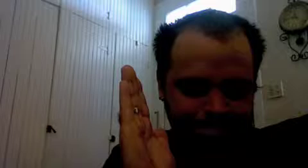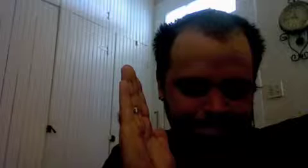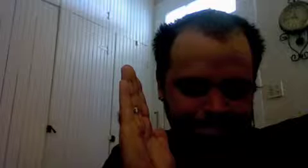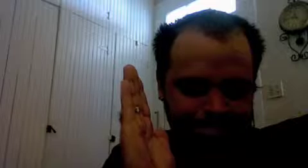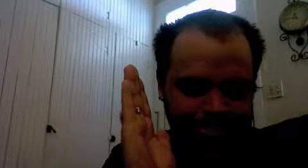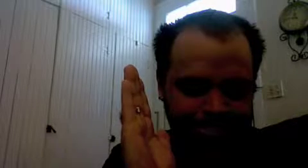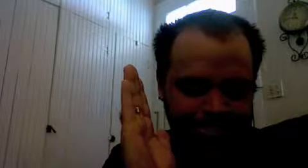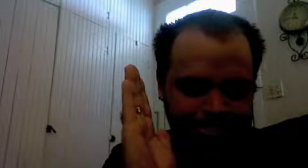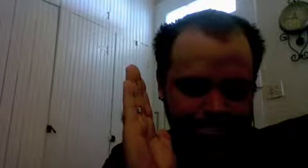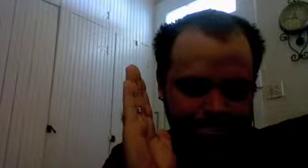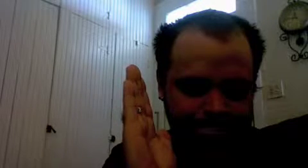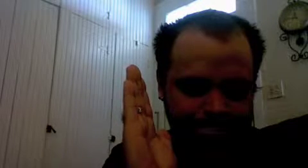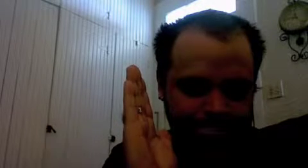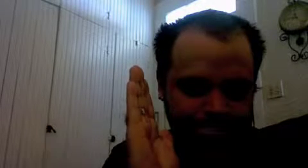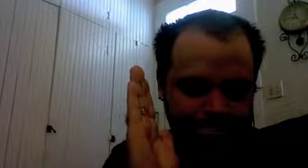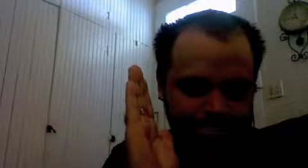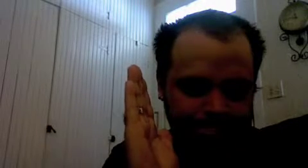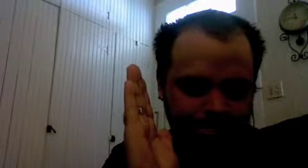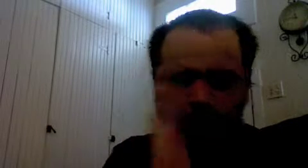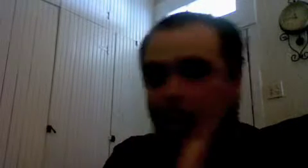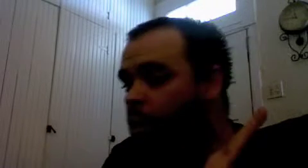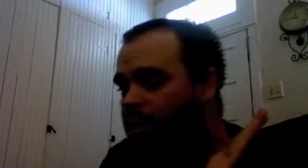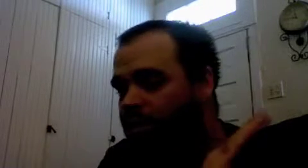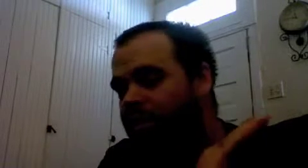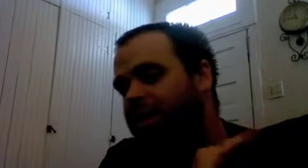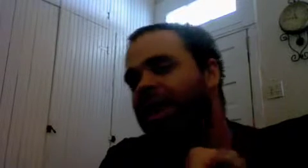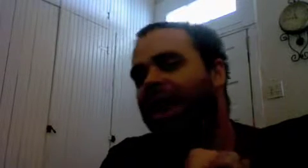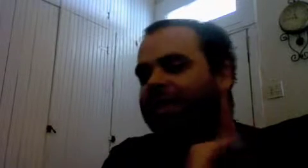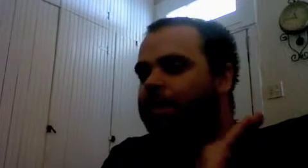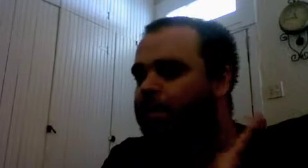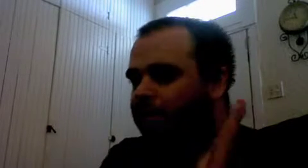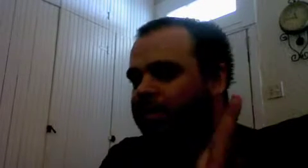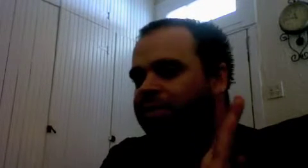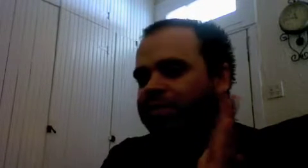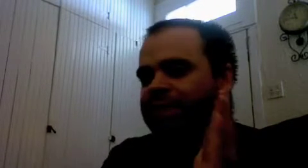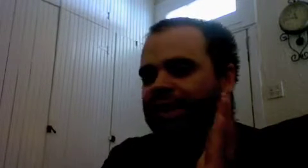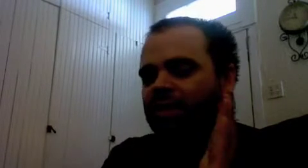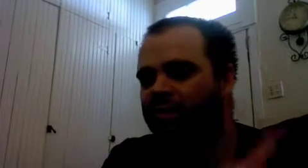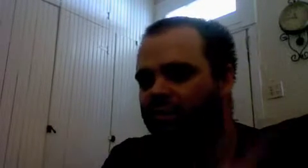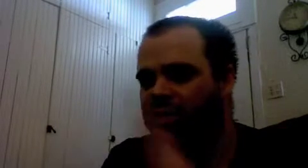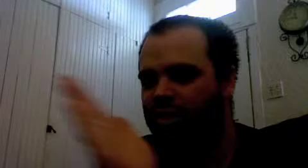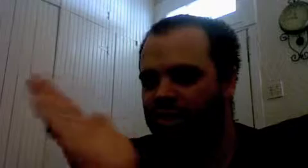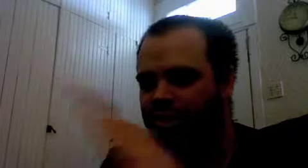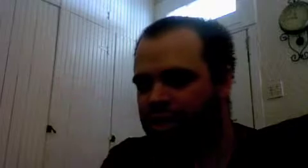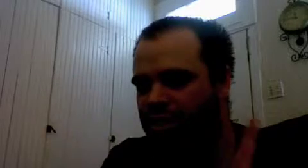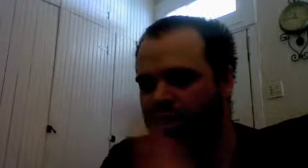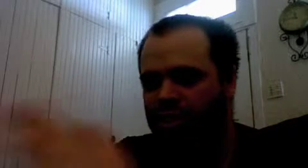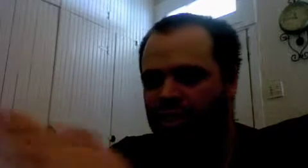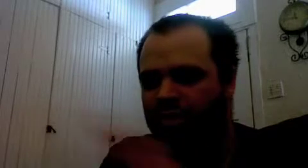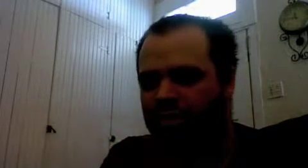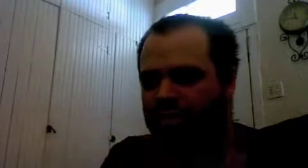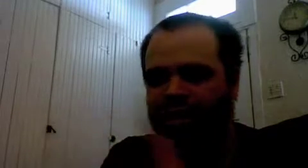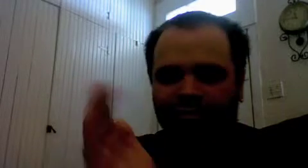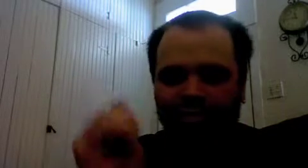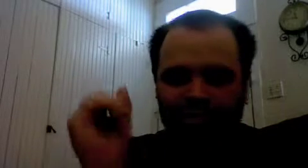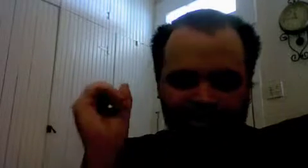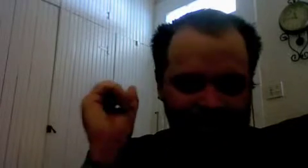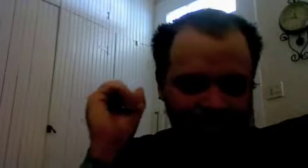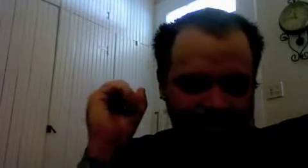I think probably for Hegel those kind of turn into the same